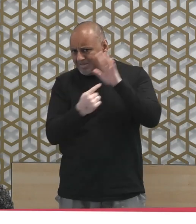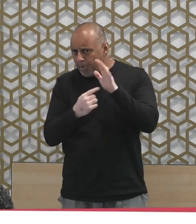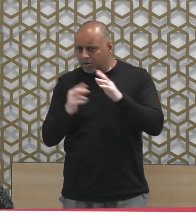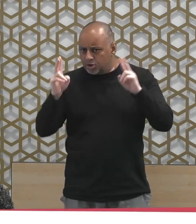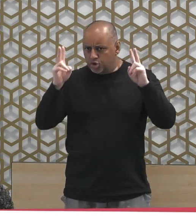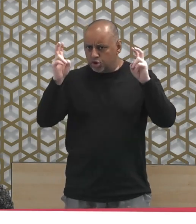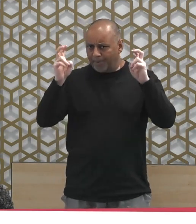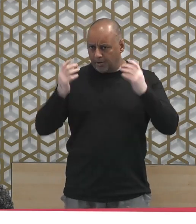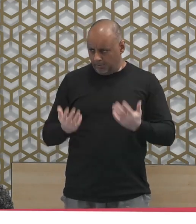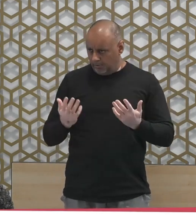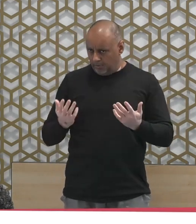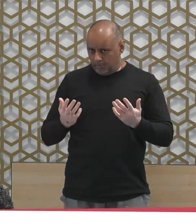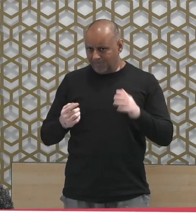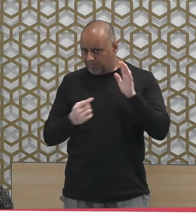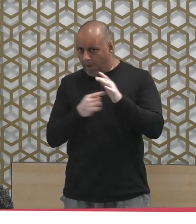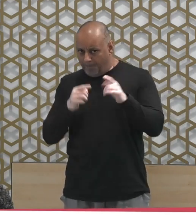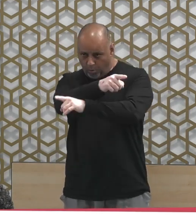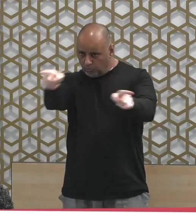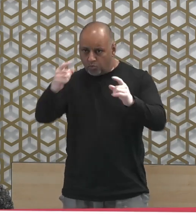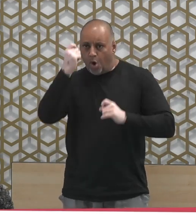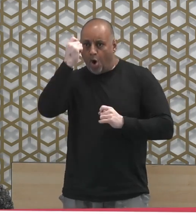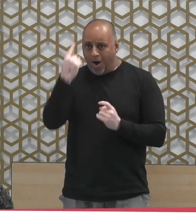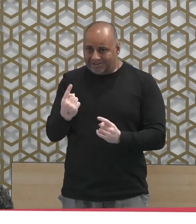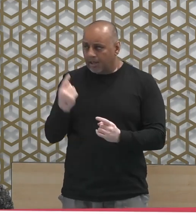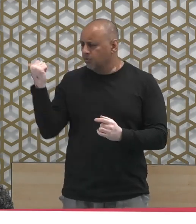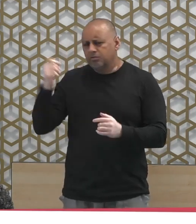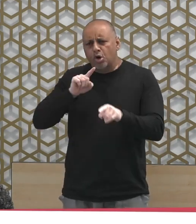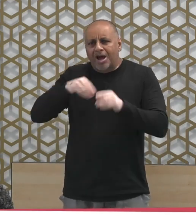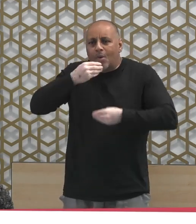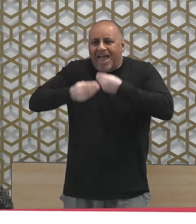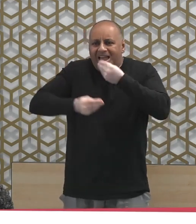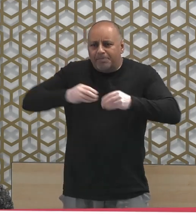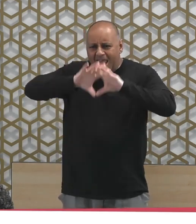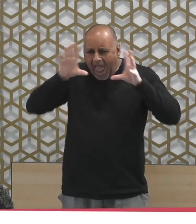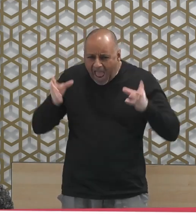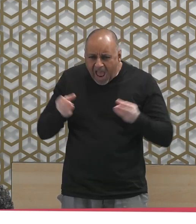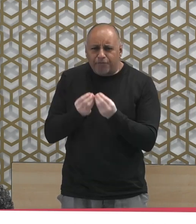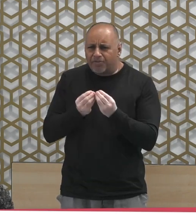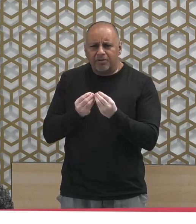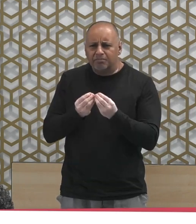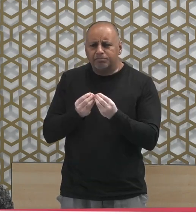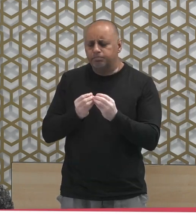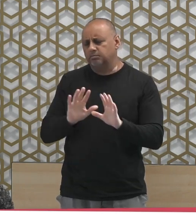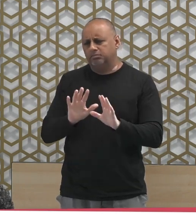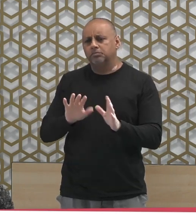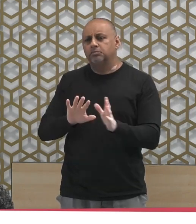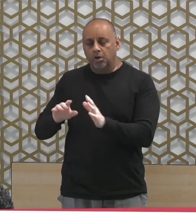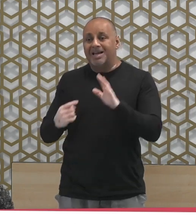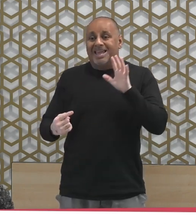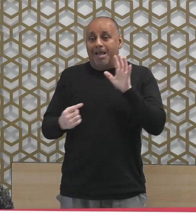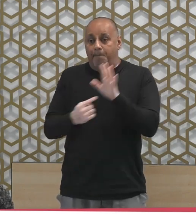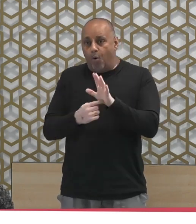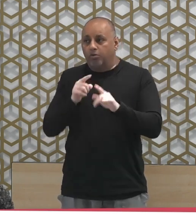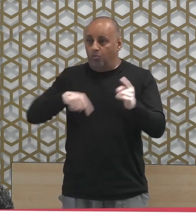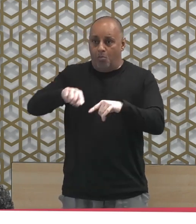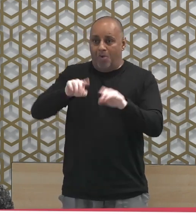for us to understand. And this khutbah is not an attempt to explain everything, but for us to reflect over the importance, that every